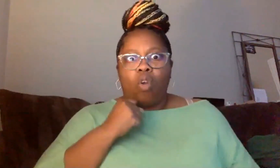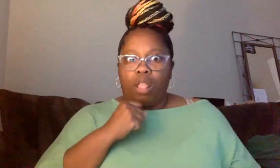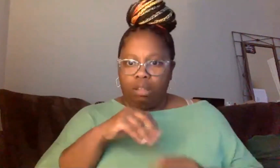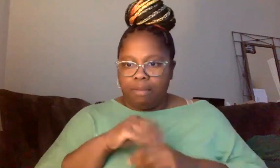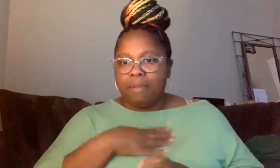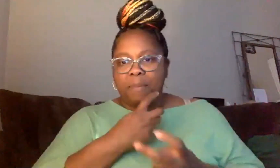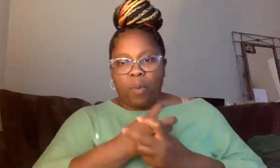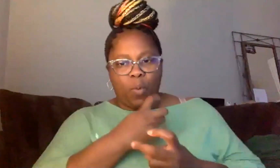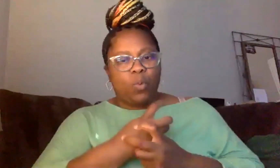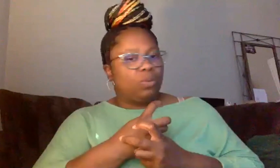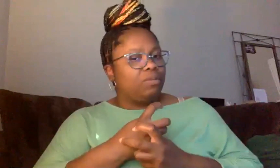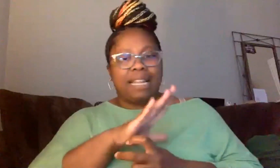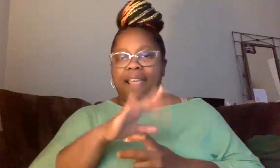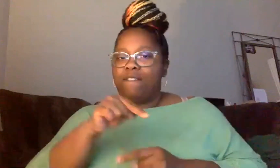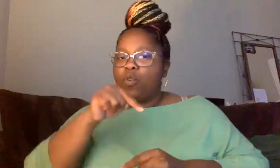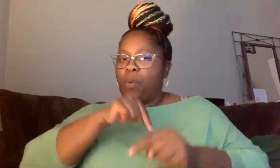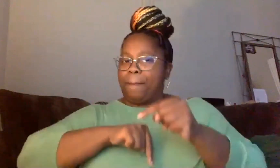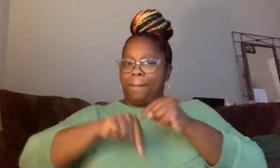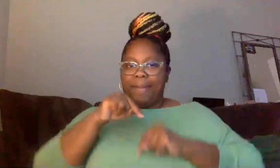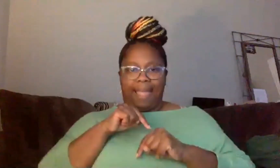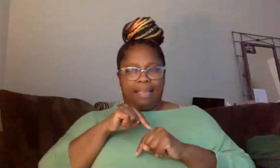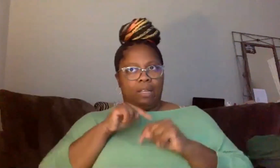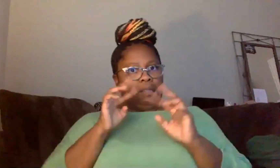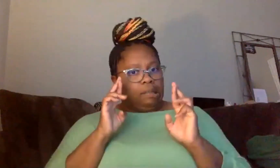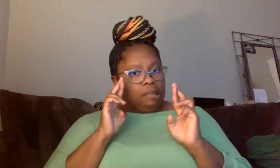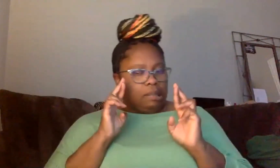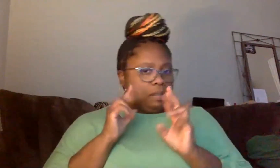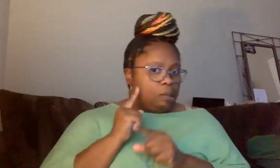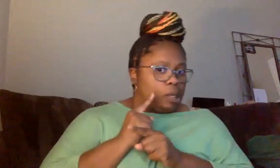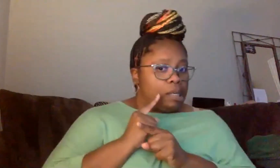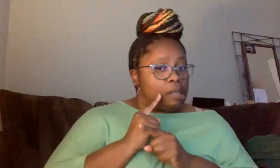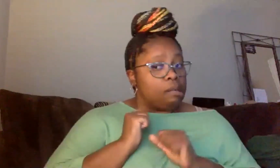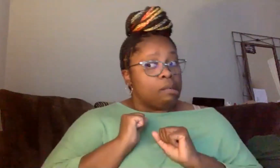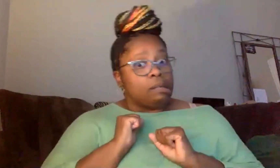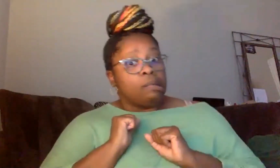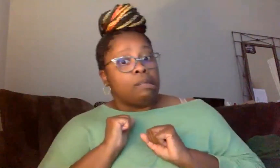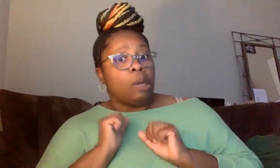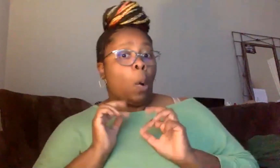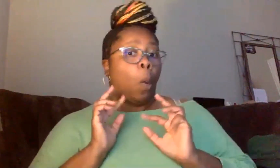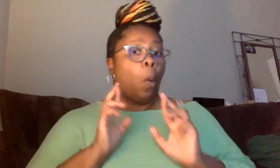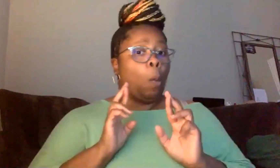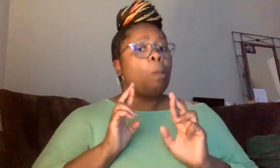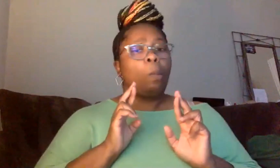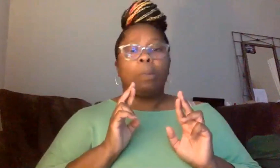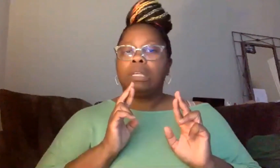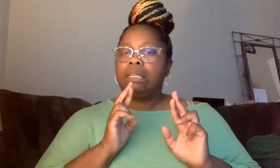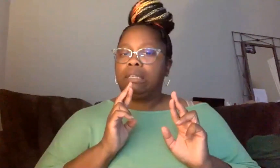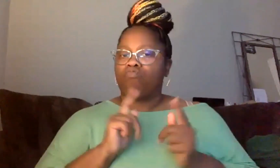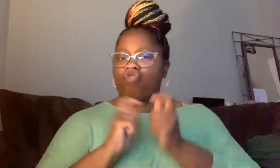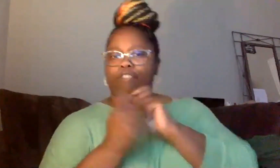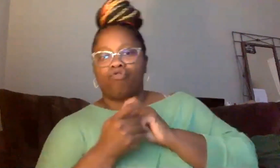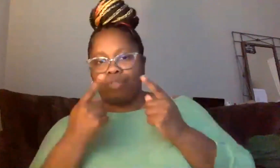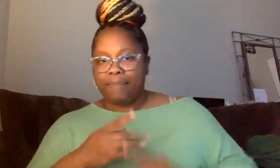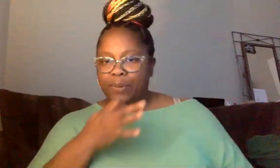we're never going to go back. So I hope I'm, I hope I'm right. And I hope I see it. You know, I hope I see it soon. Does